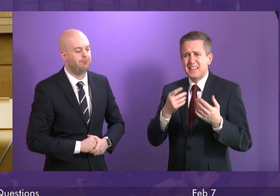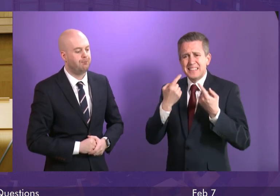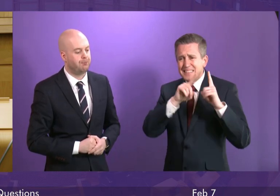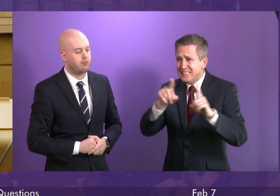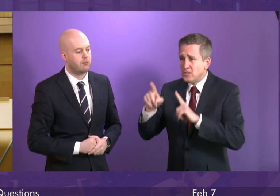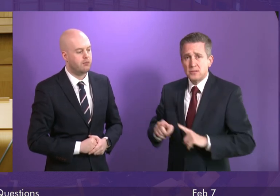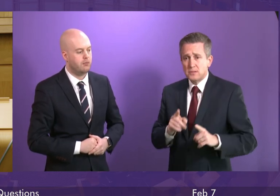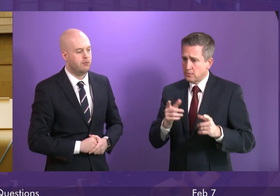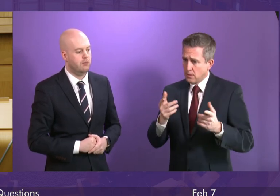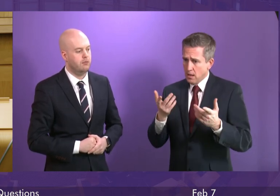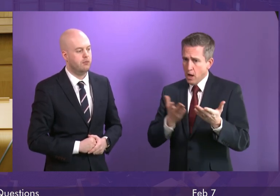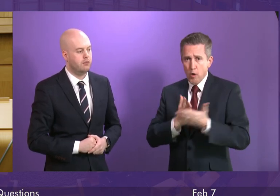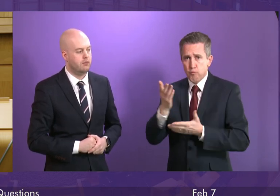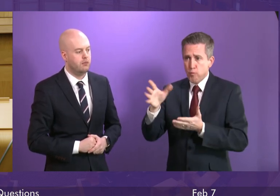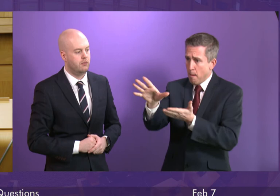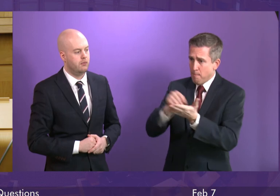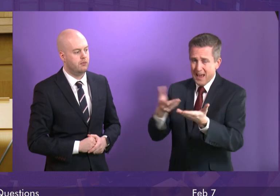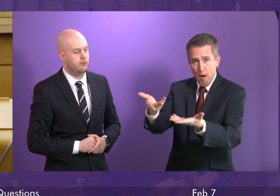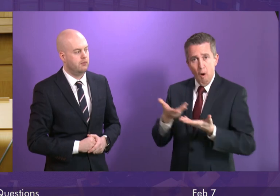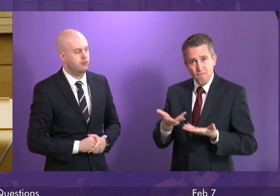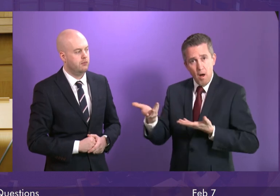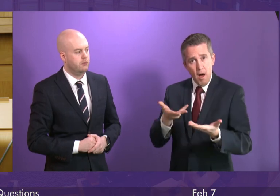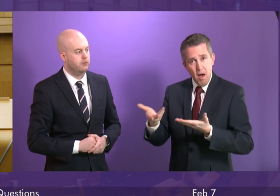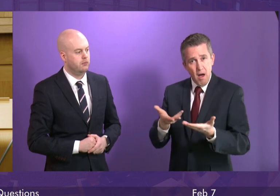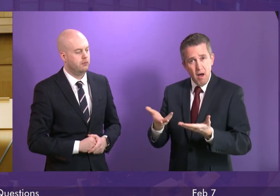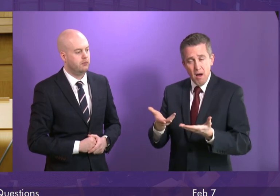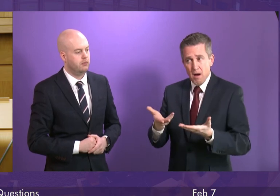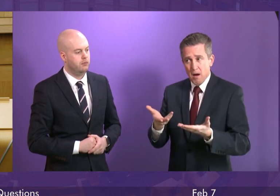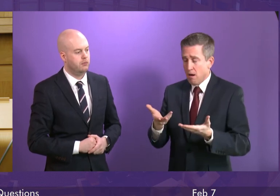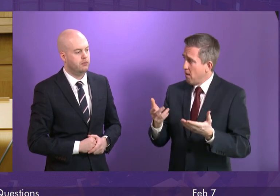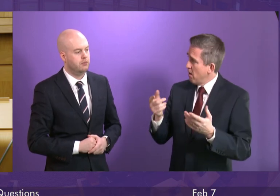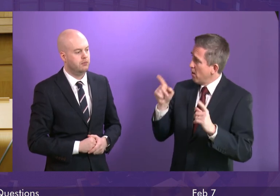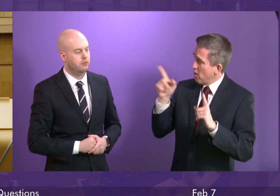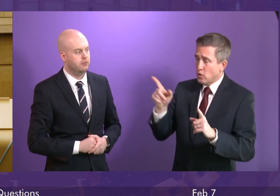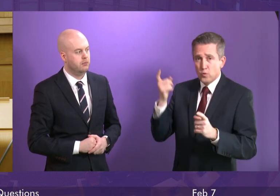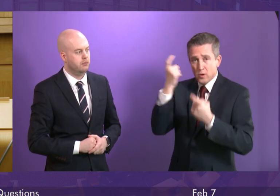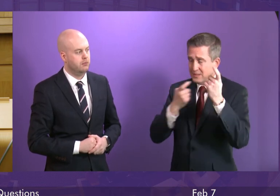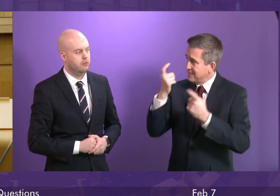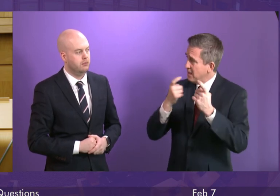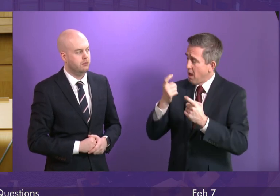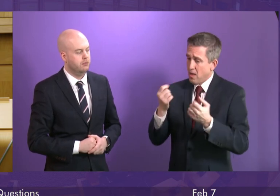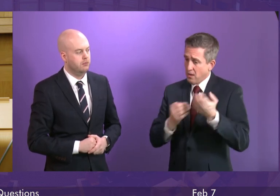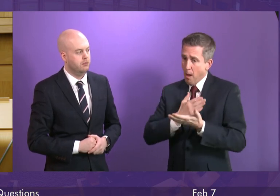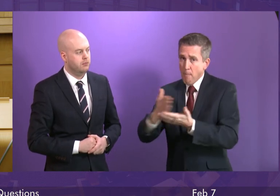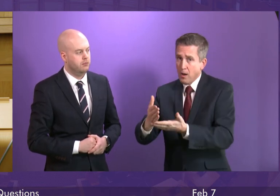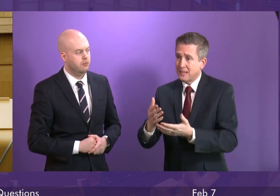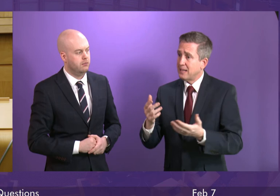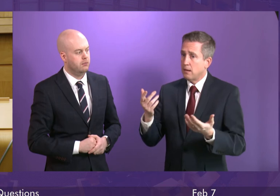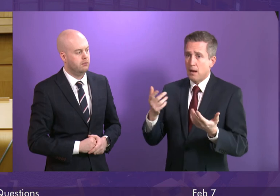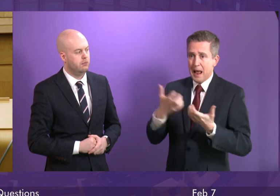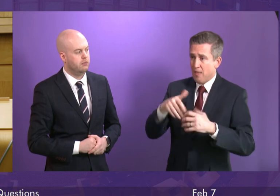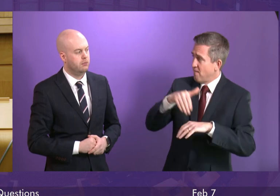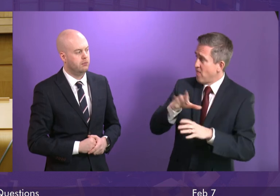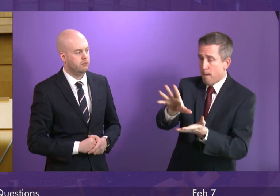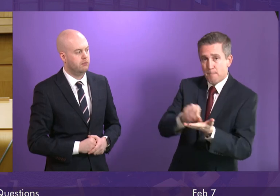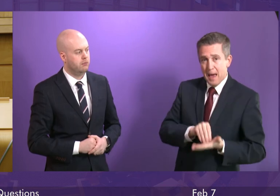the pay offer from the Scottish Government take a proper view on that offer and what it means for their take-home pay when they